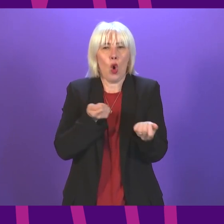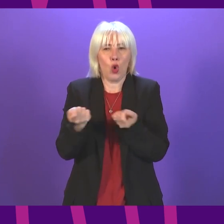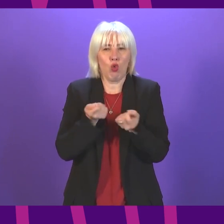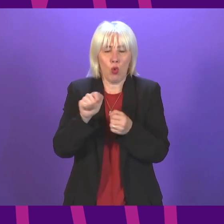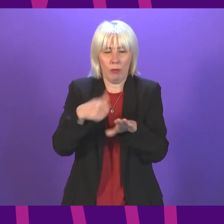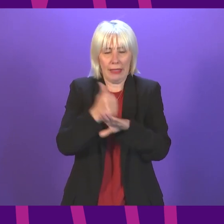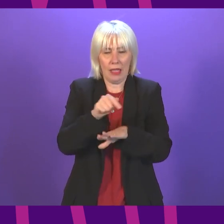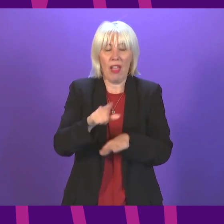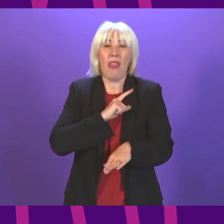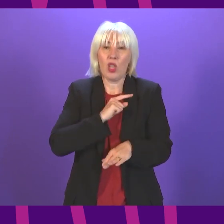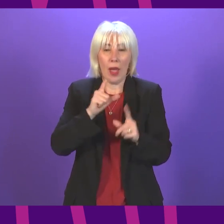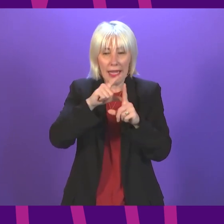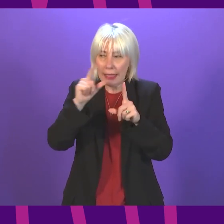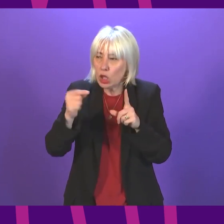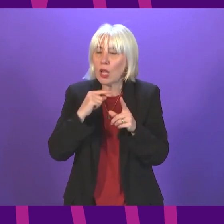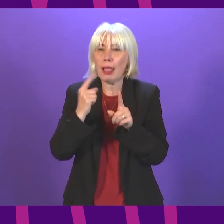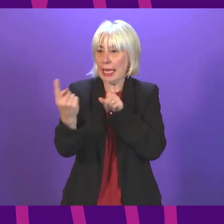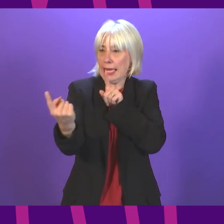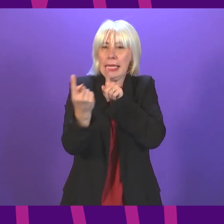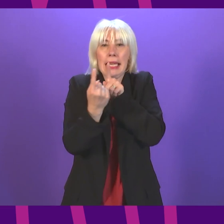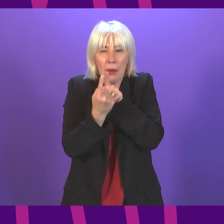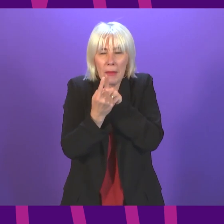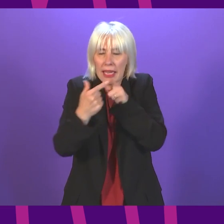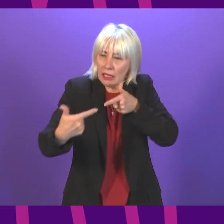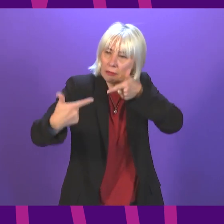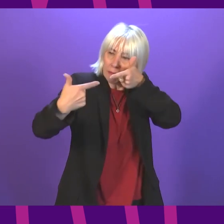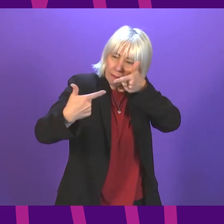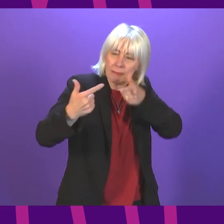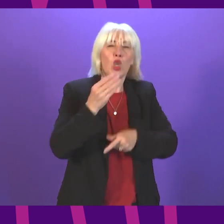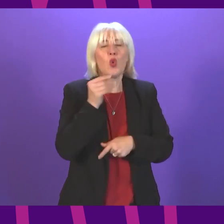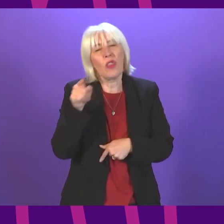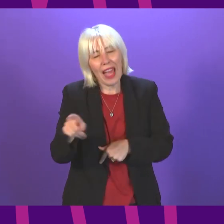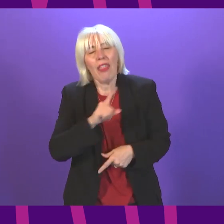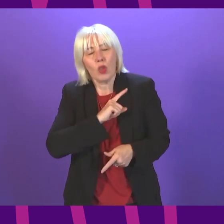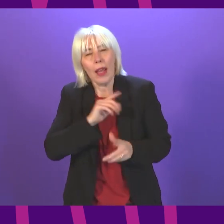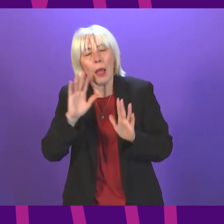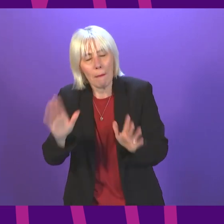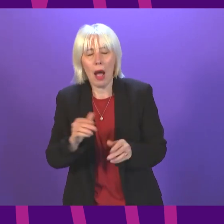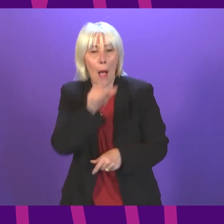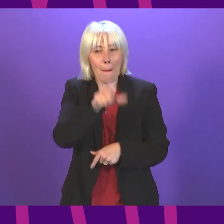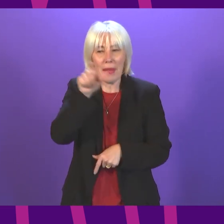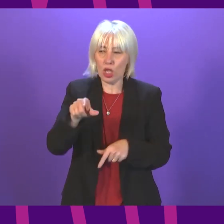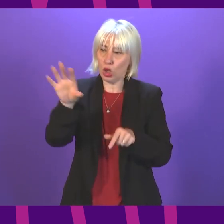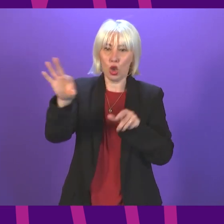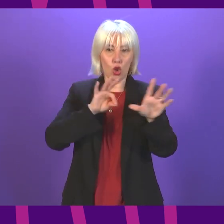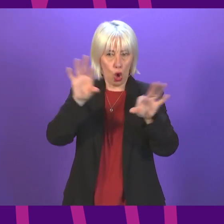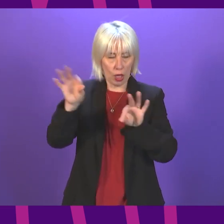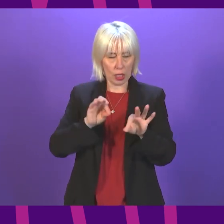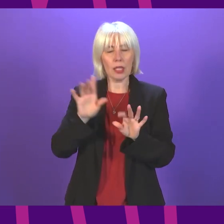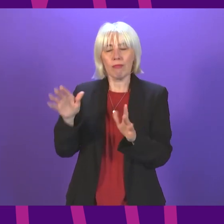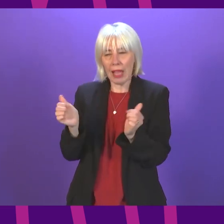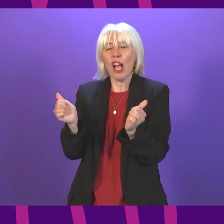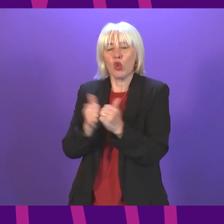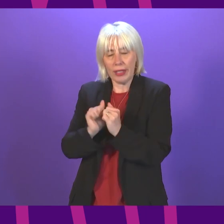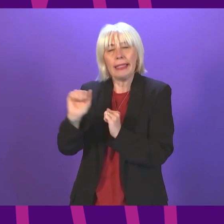that's why digital solutions such as the Near Me video consultation has been used. But yes, where I agree with Ms Webber is patient